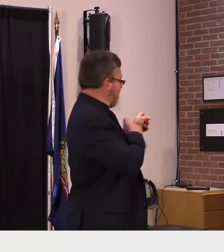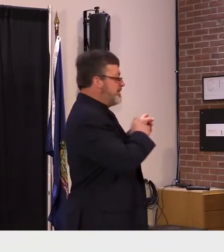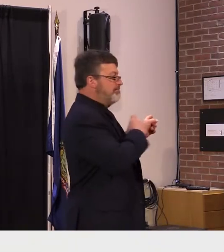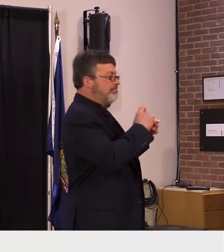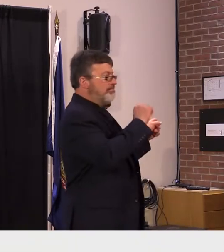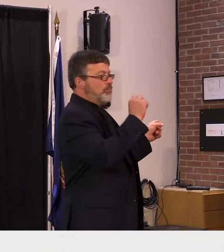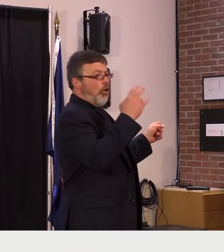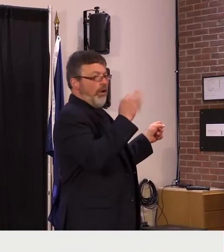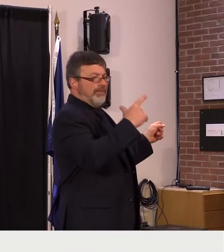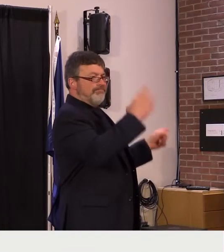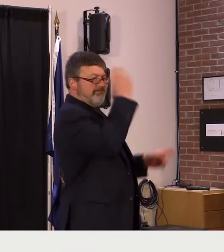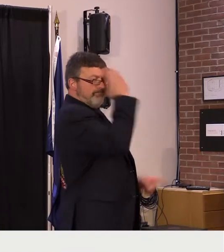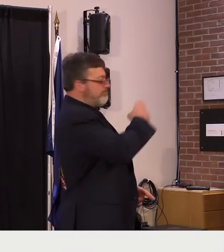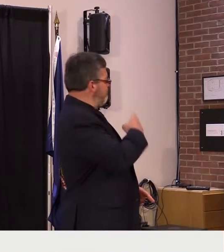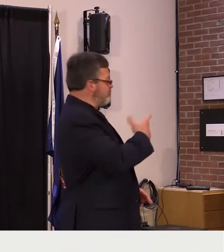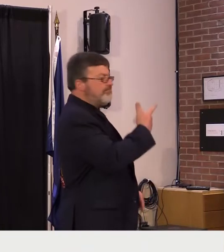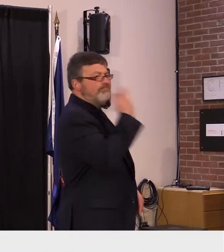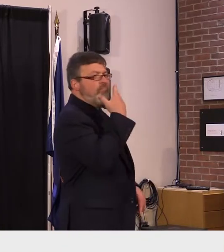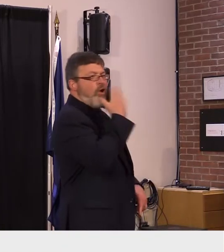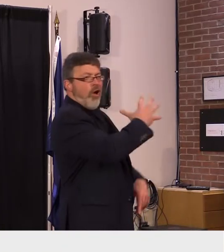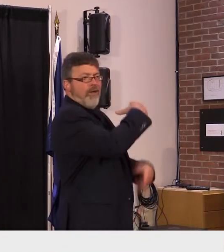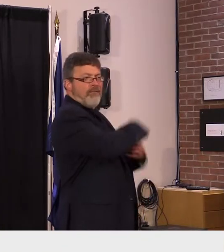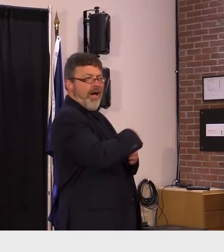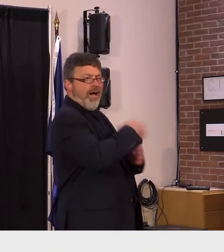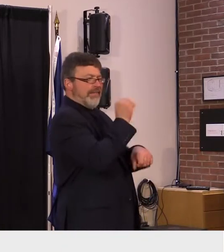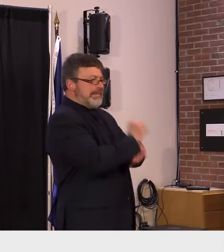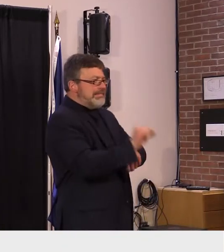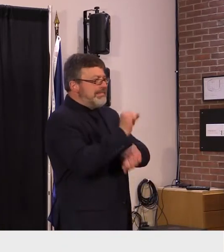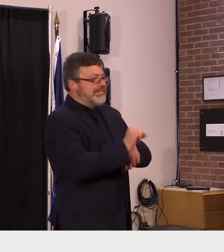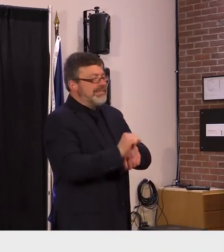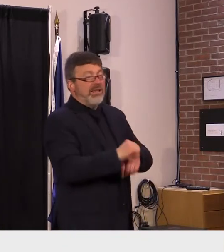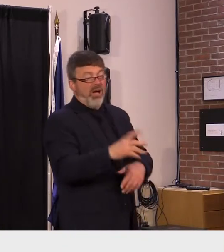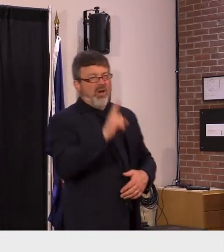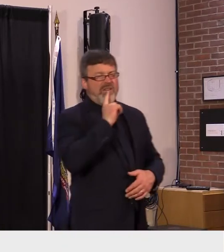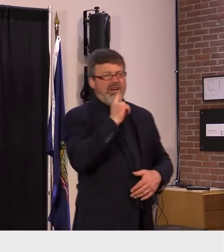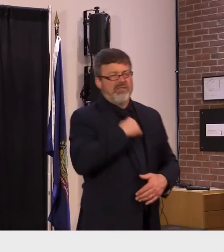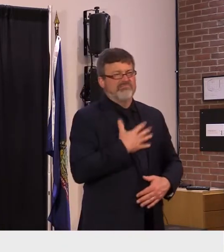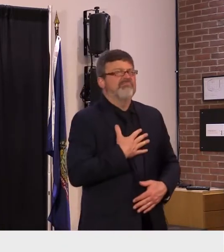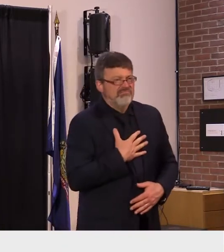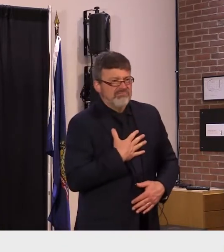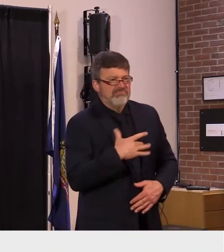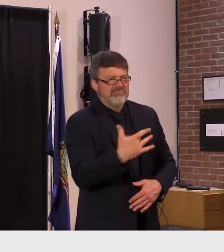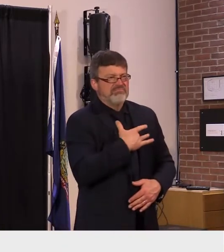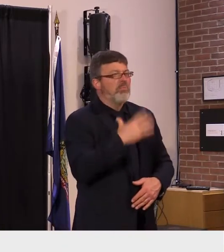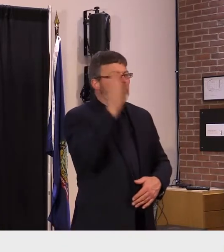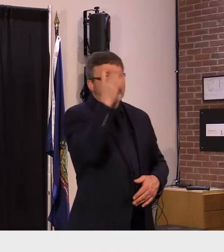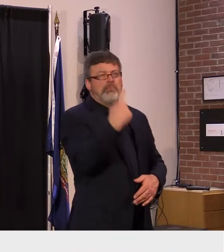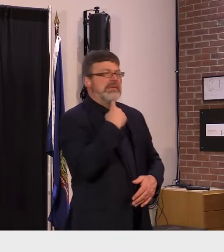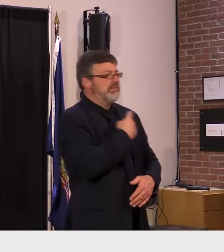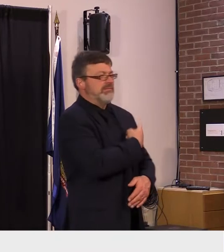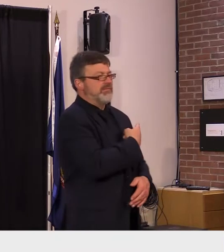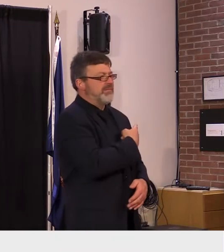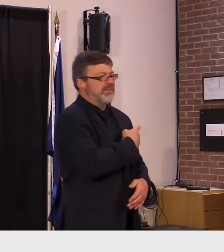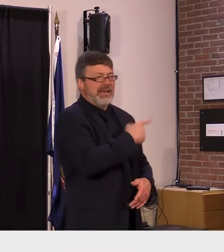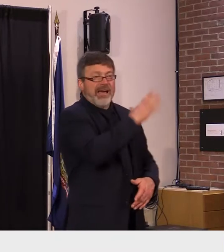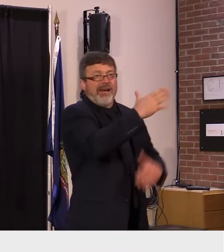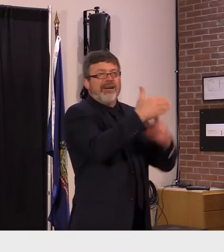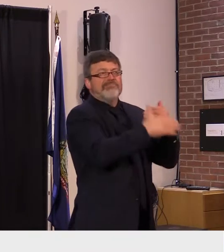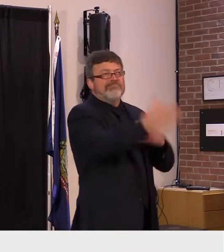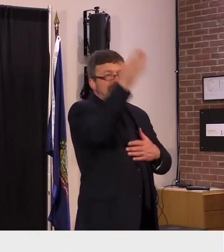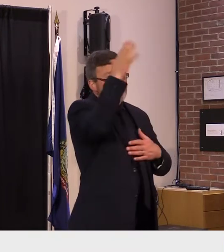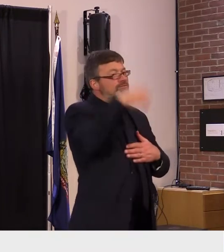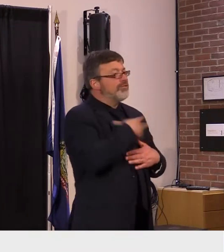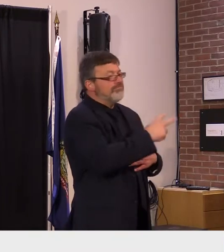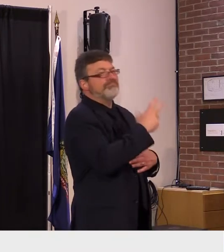shirling in my mixed emotions regarding the fact that i wish him only the best in his position at uvm but will